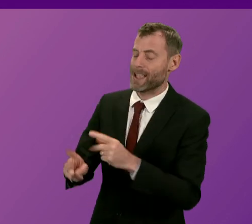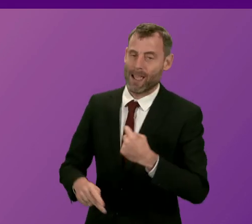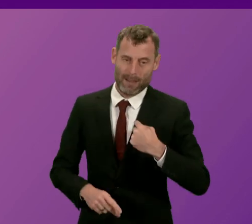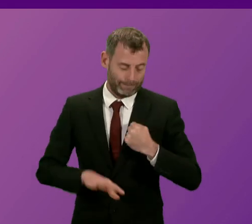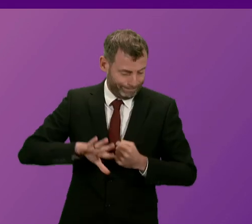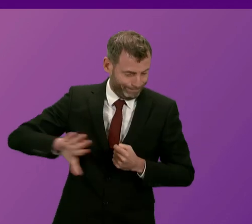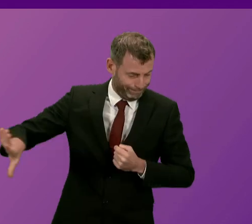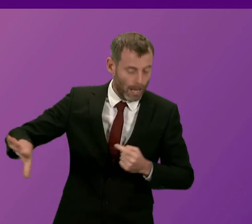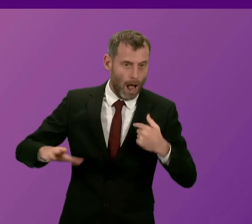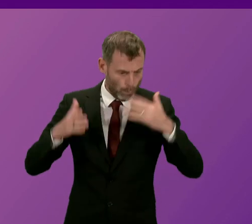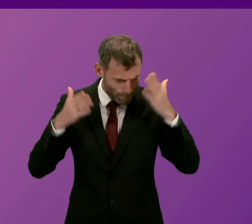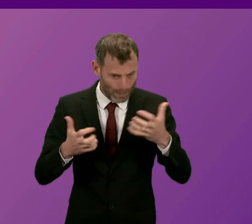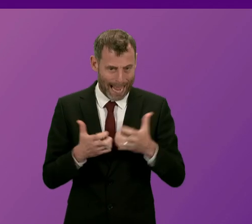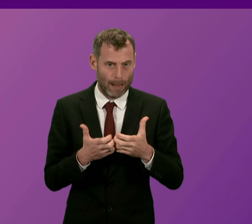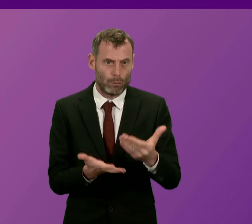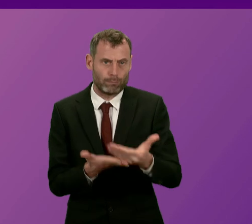of our country.